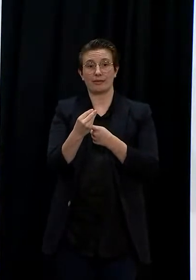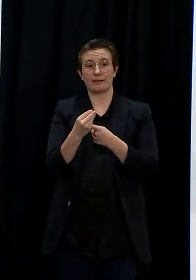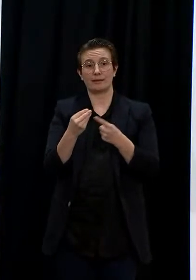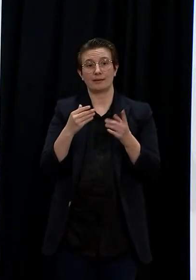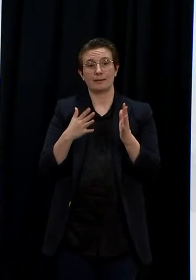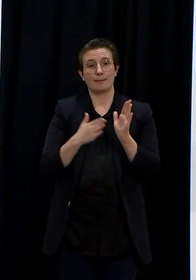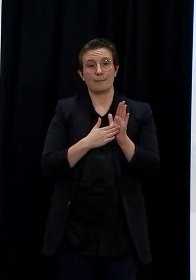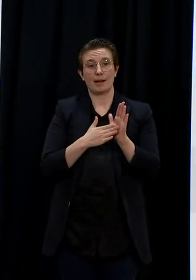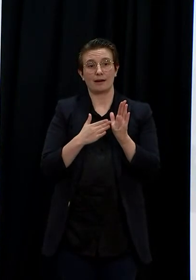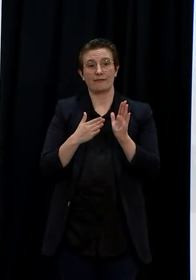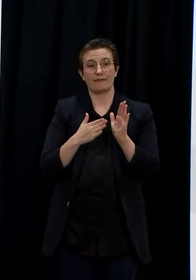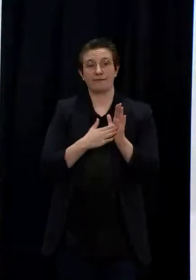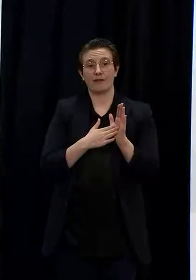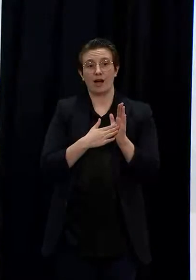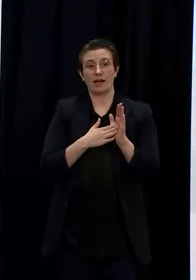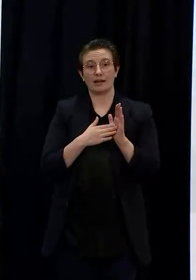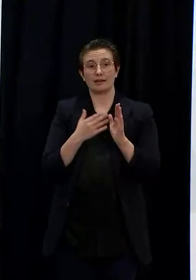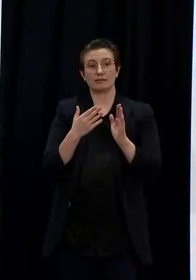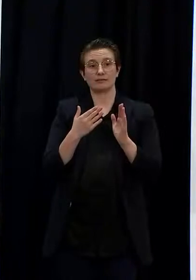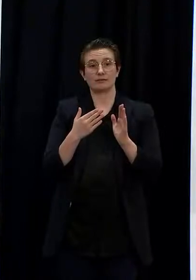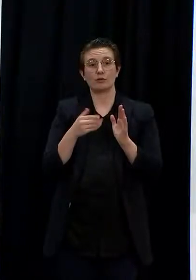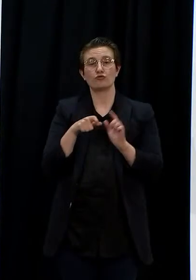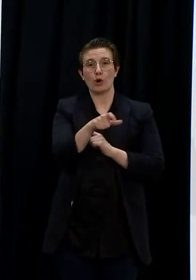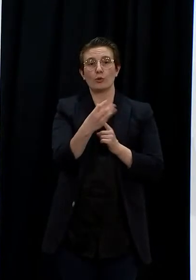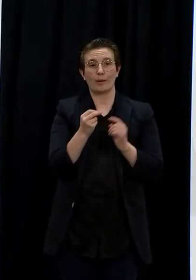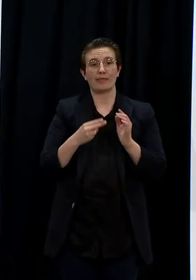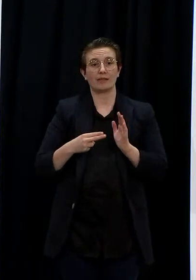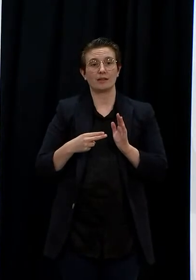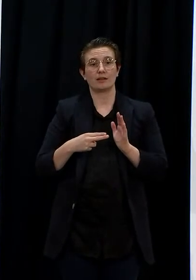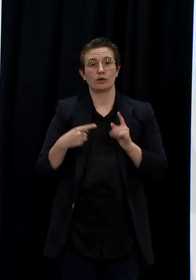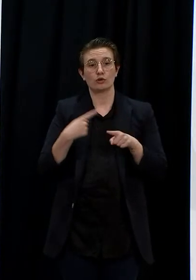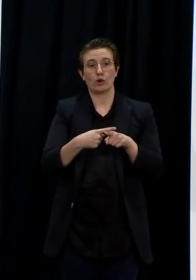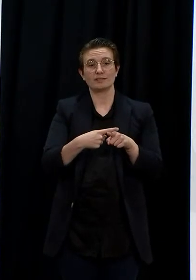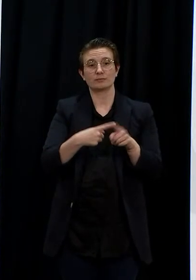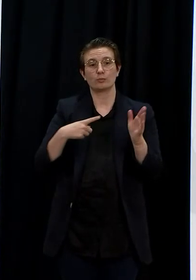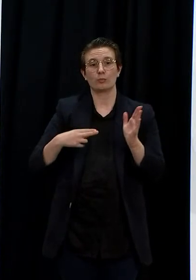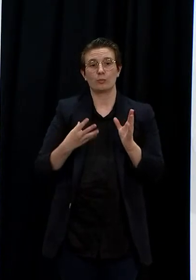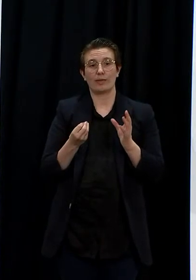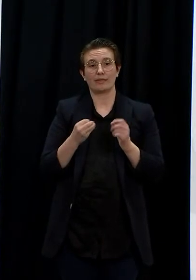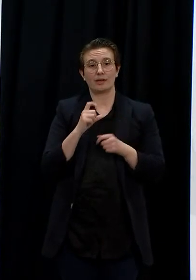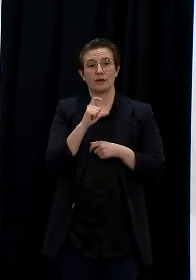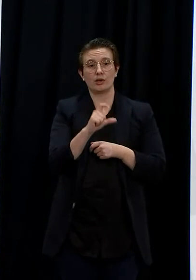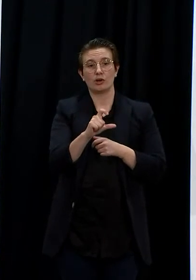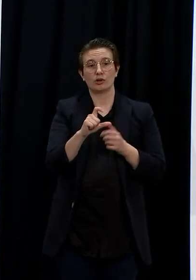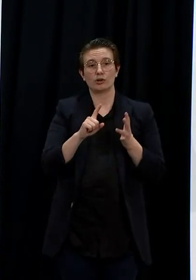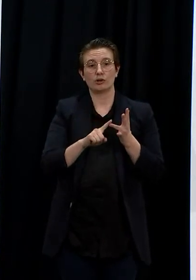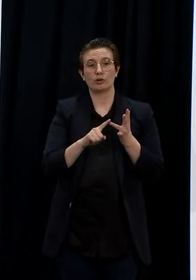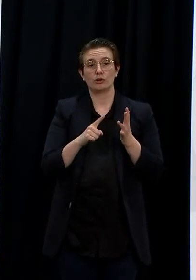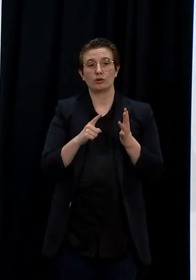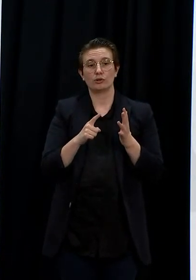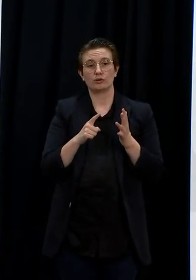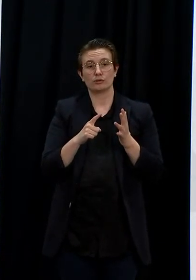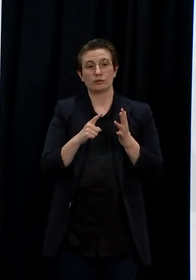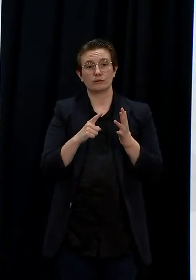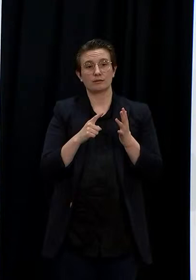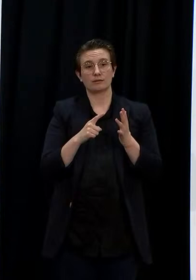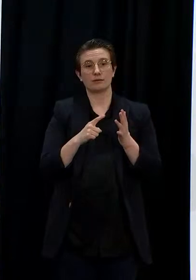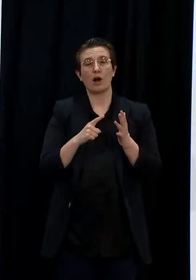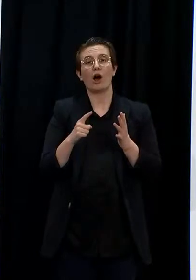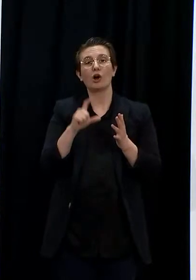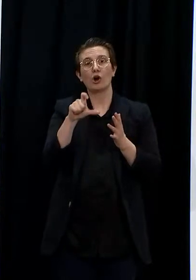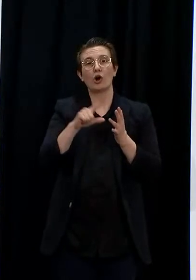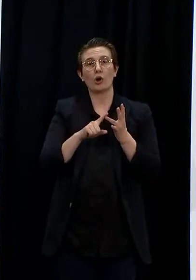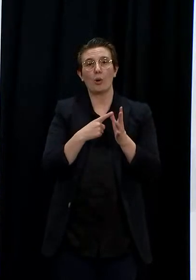and Ryan Road. Remember that personal travel between alert levels is highly limited and requires permission or an exemption.